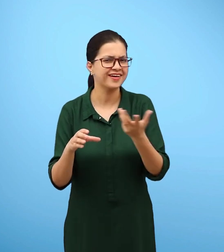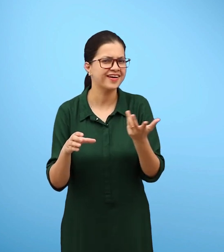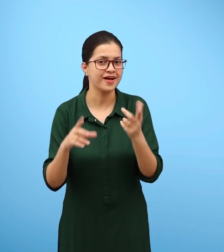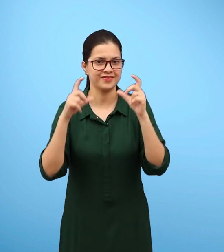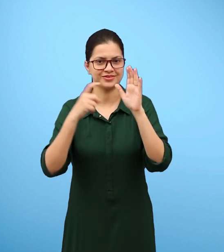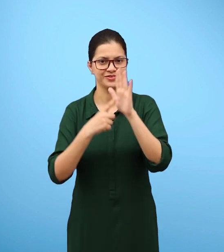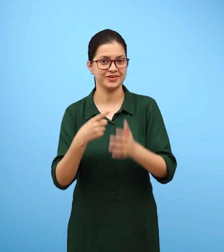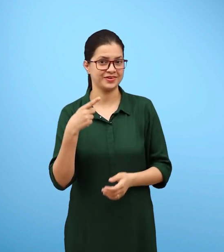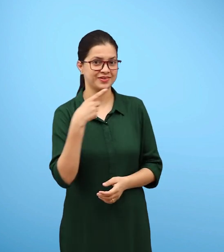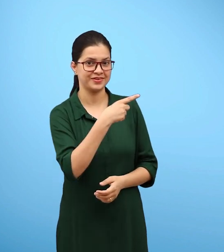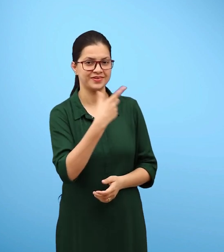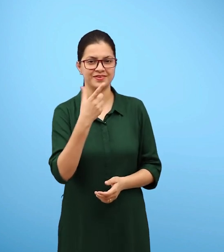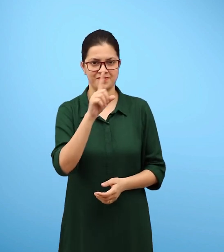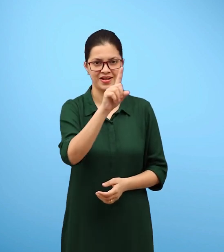Figure 15.11